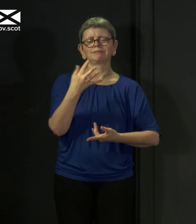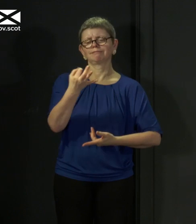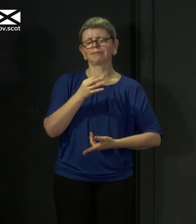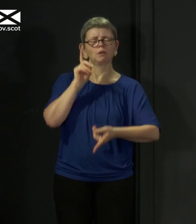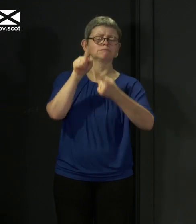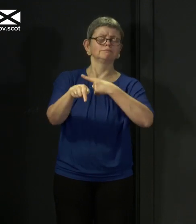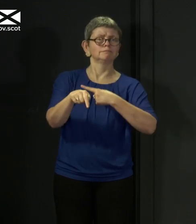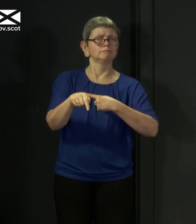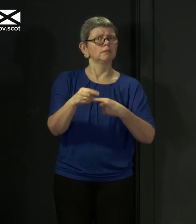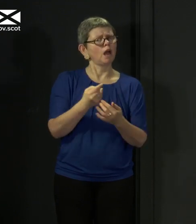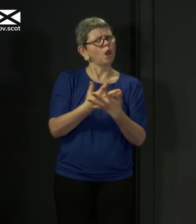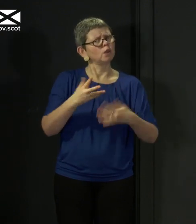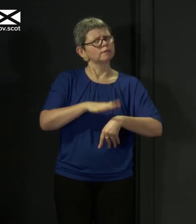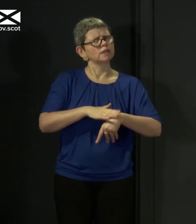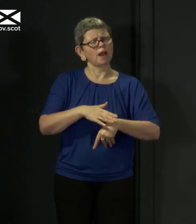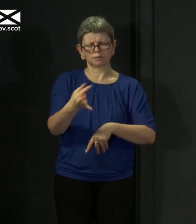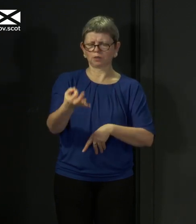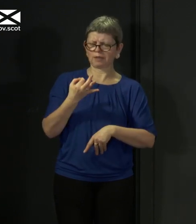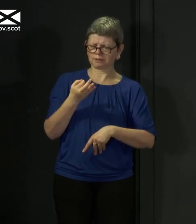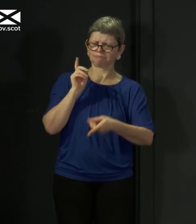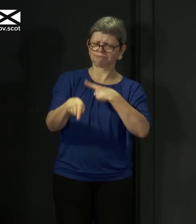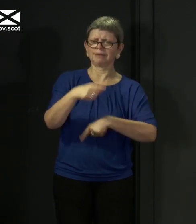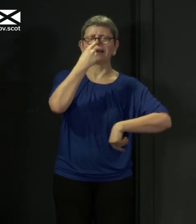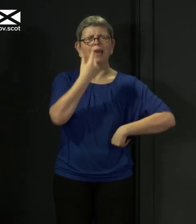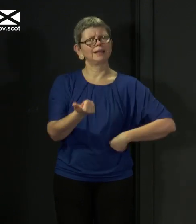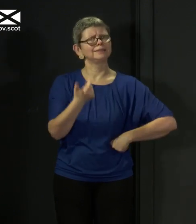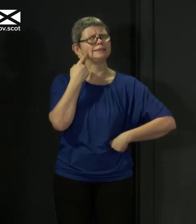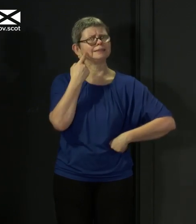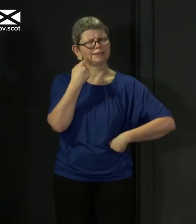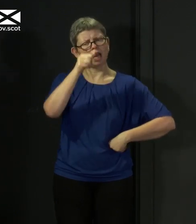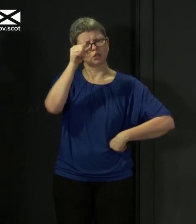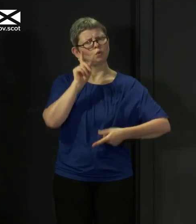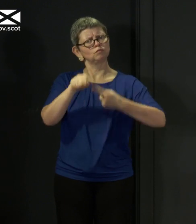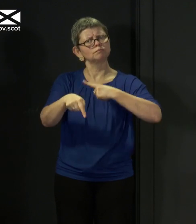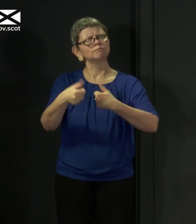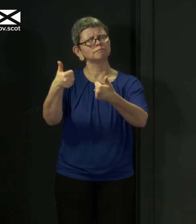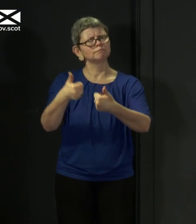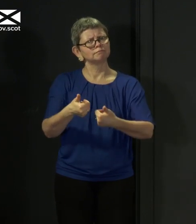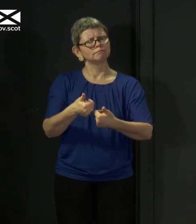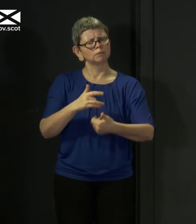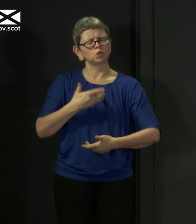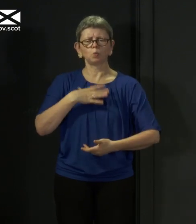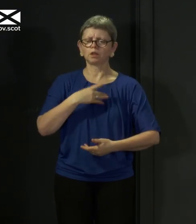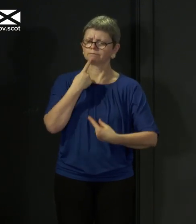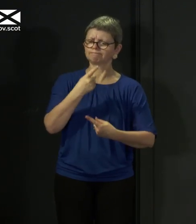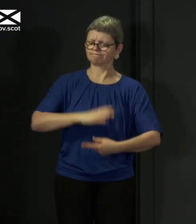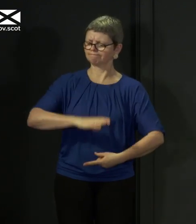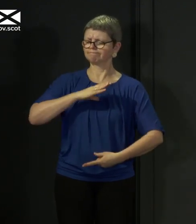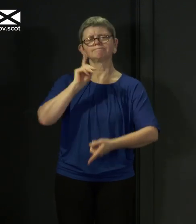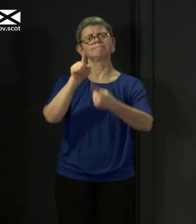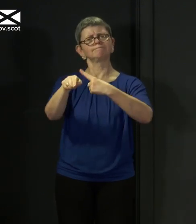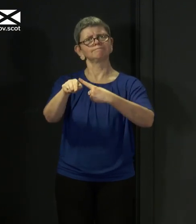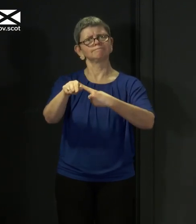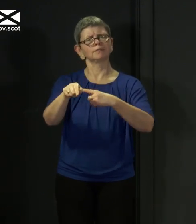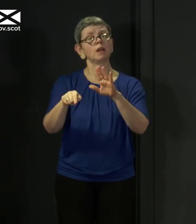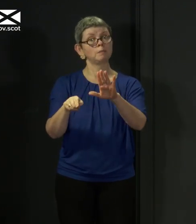often we do know the answer to the questions we've been given, but sometimes to try to give that certain answer, even if you still have privately a bit of doubt about it,